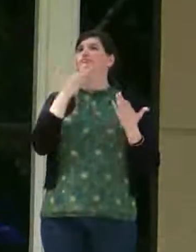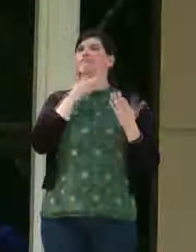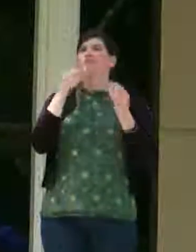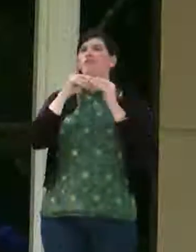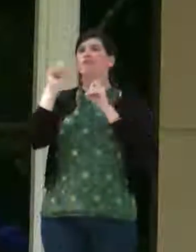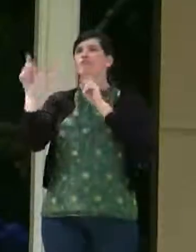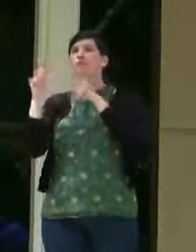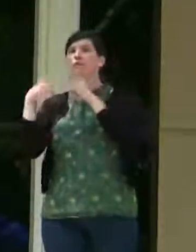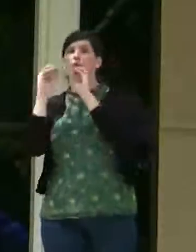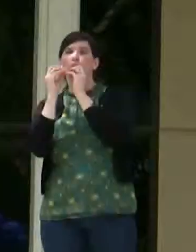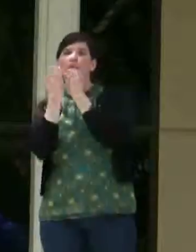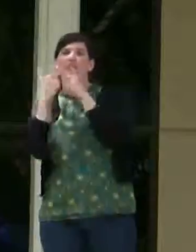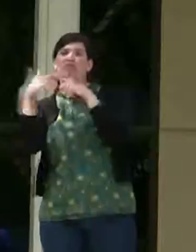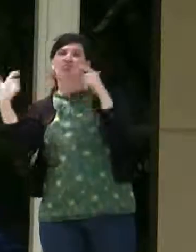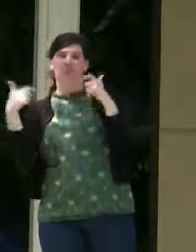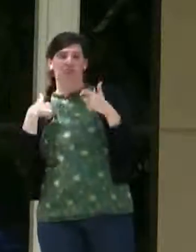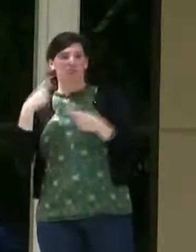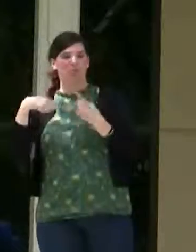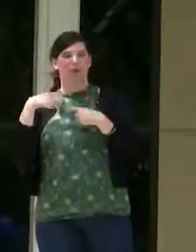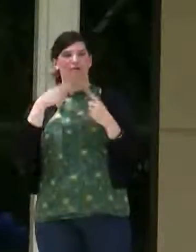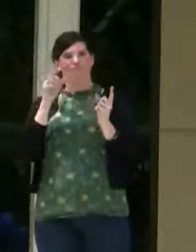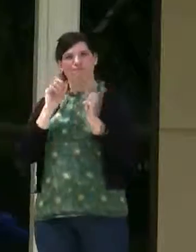So I'll be around. So thank you.